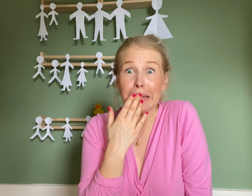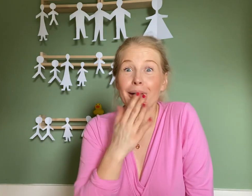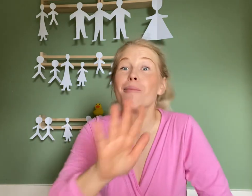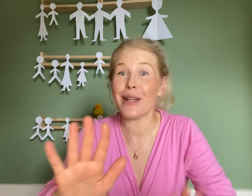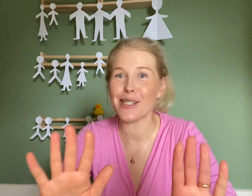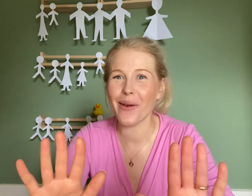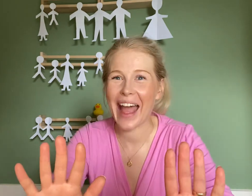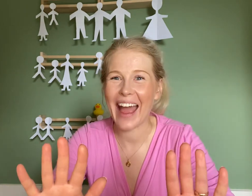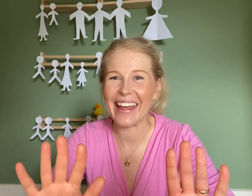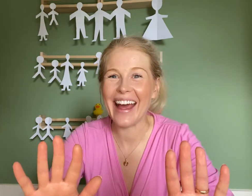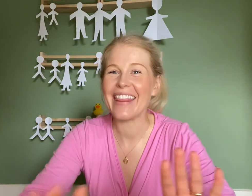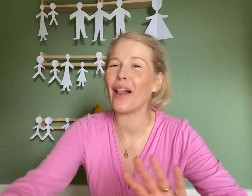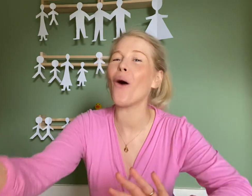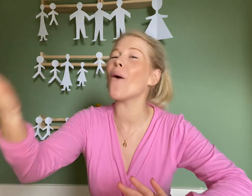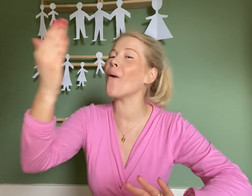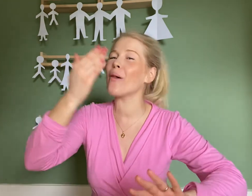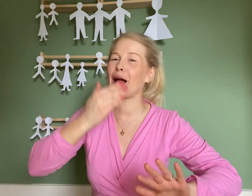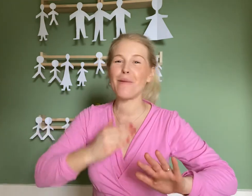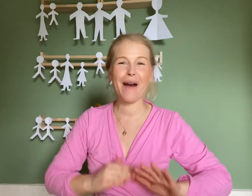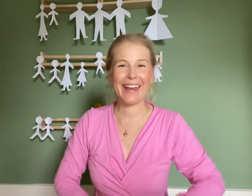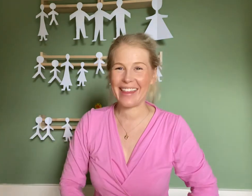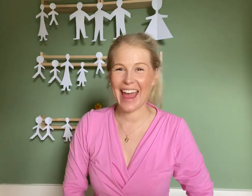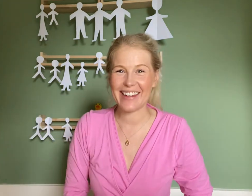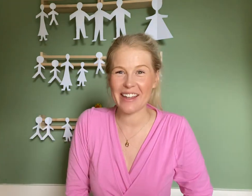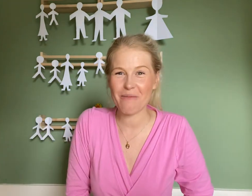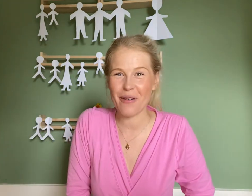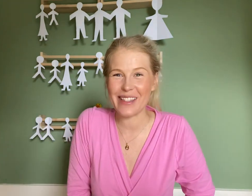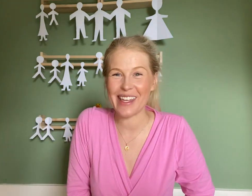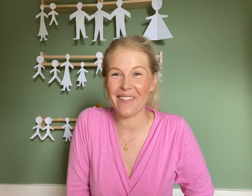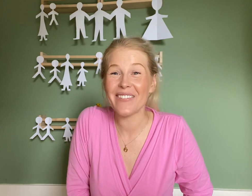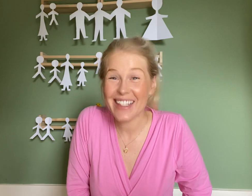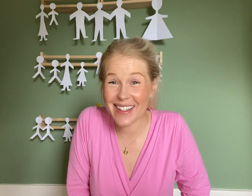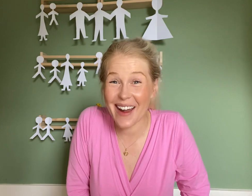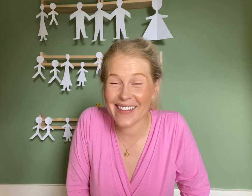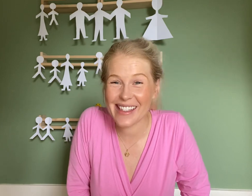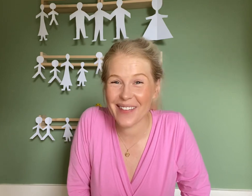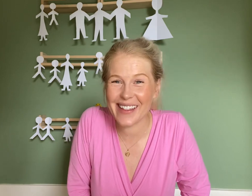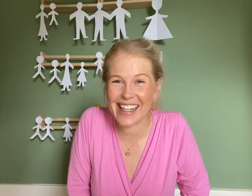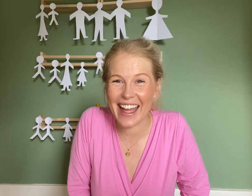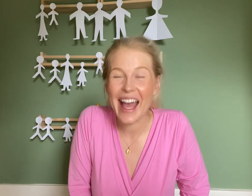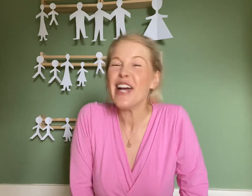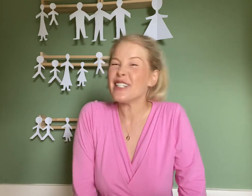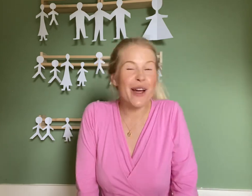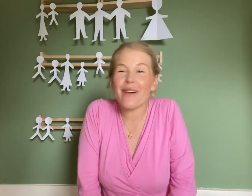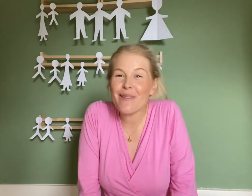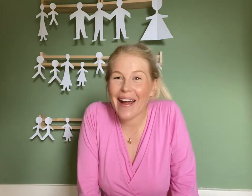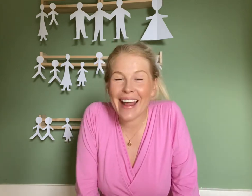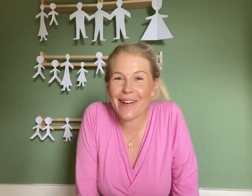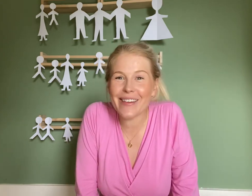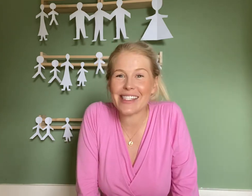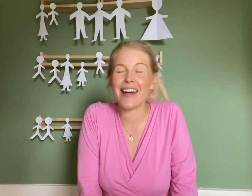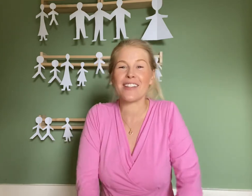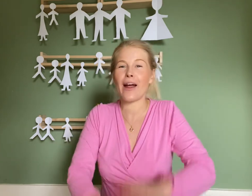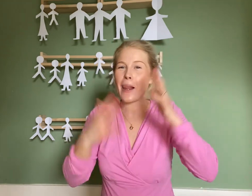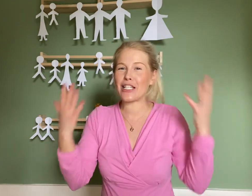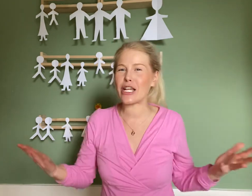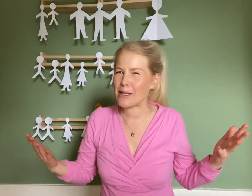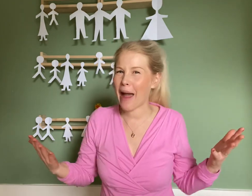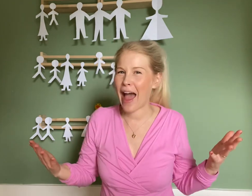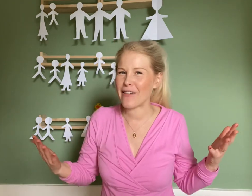But it's okay. They'll all come back at the end, I promise you. If you try it with some music. Don't worry about getting all the signs right. It's just about having